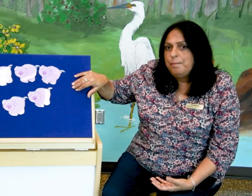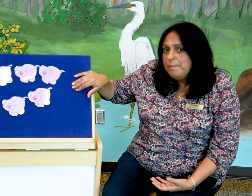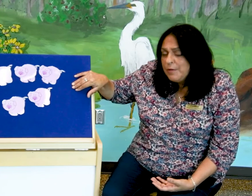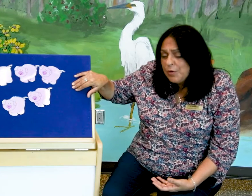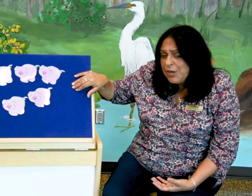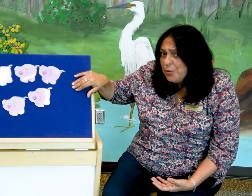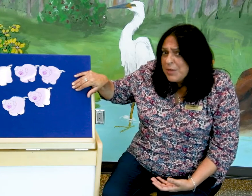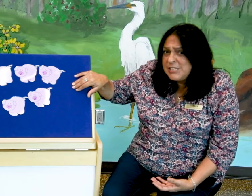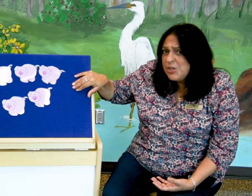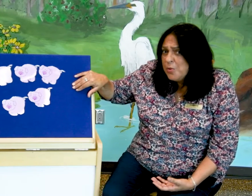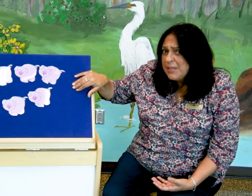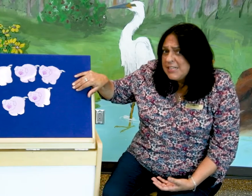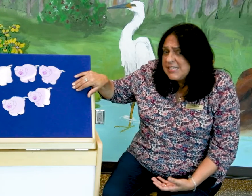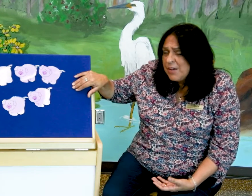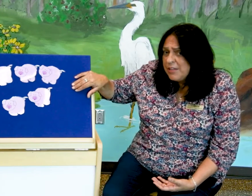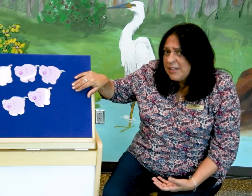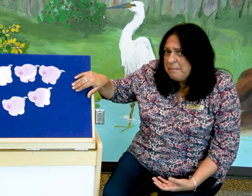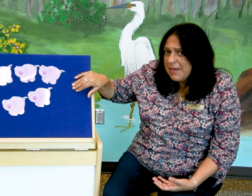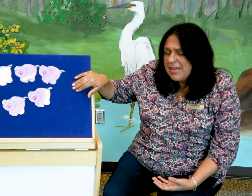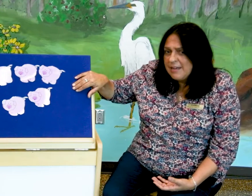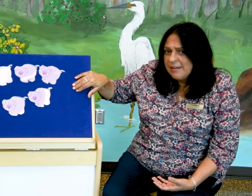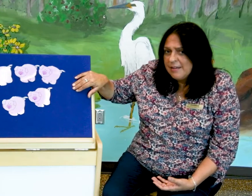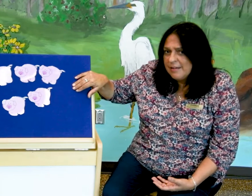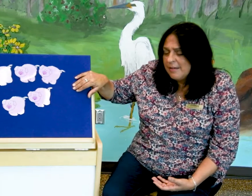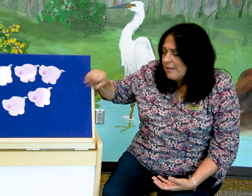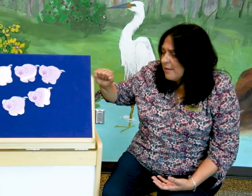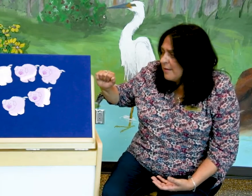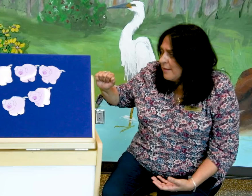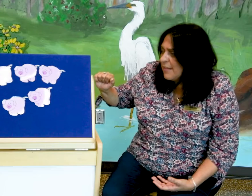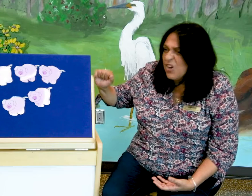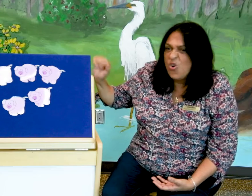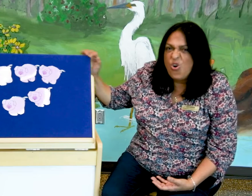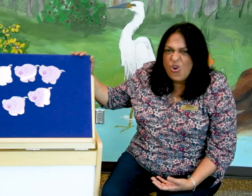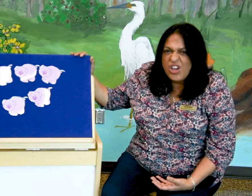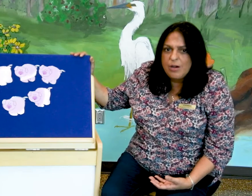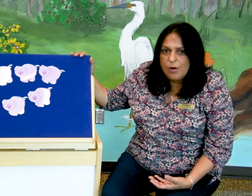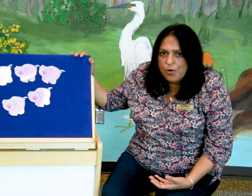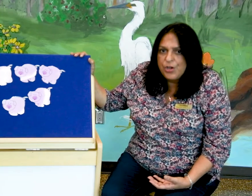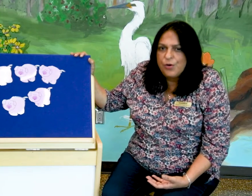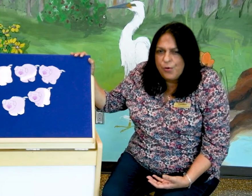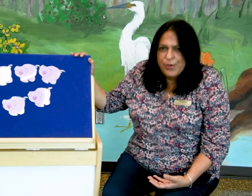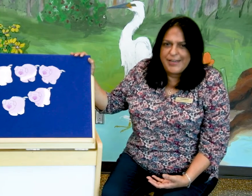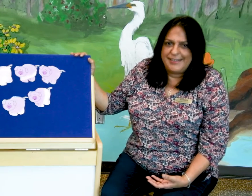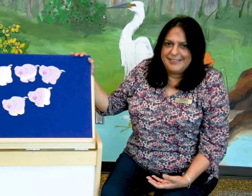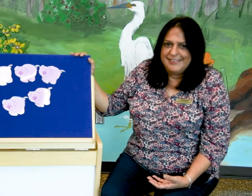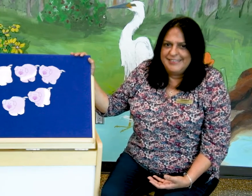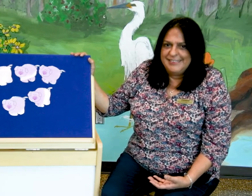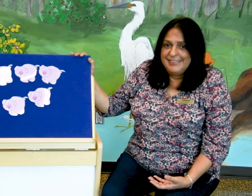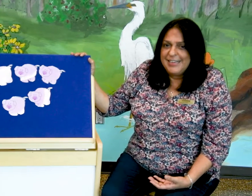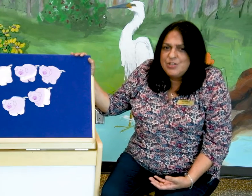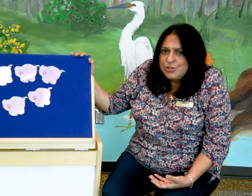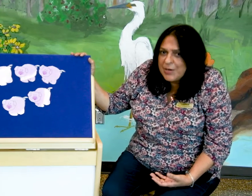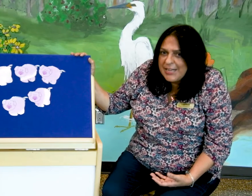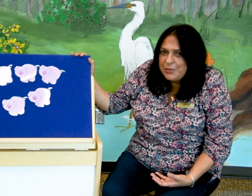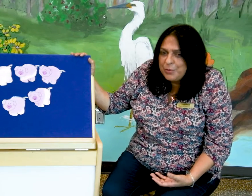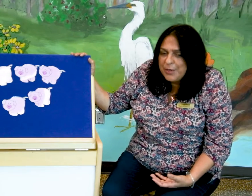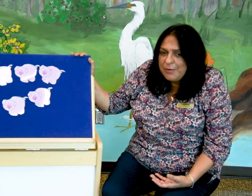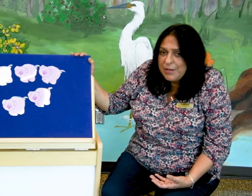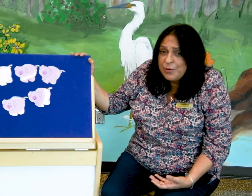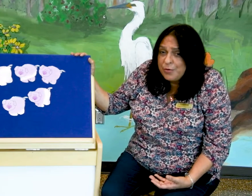You little ones know what the sound that they make? They go oink, oink, oink, Can you try to do it with your